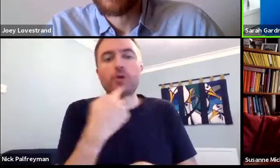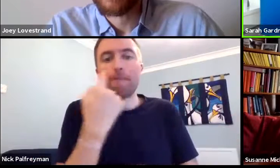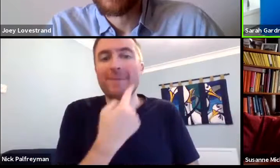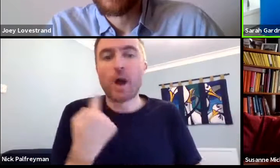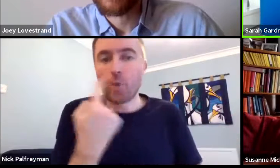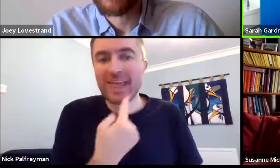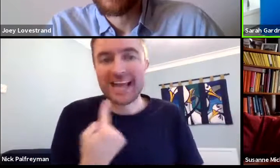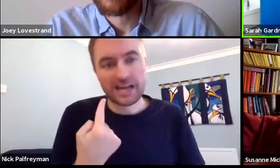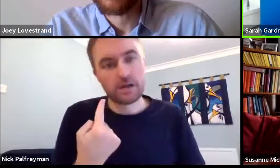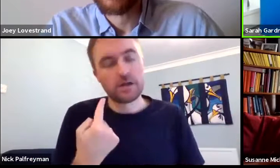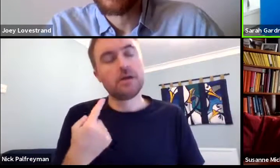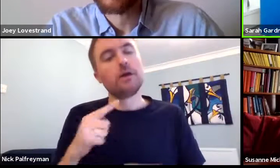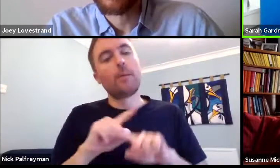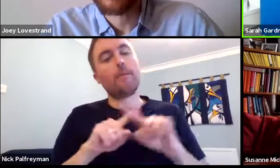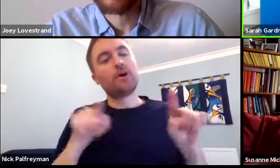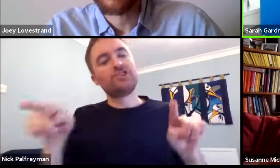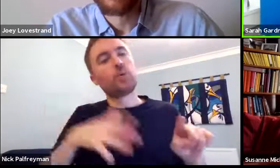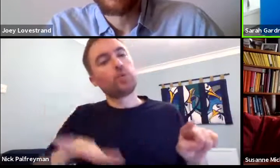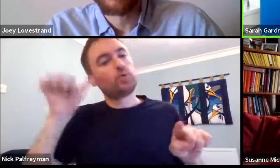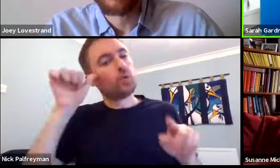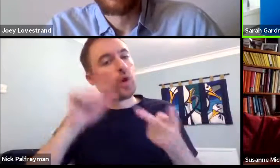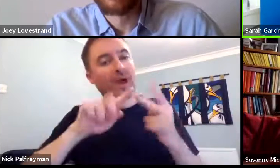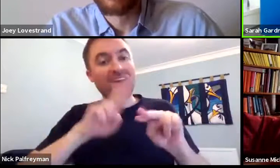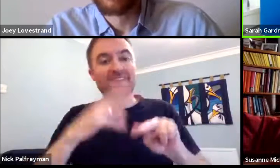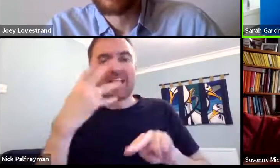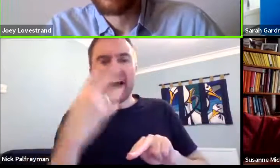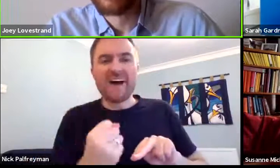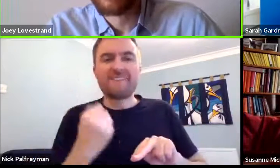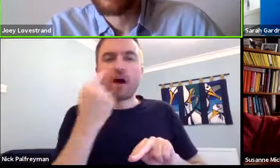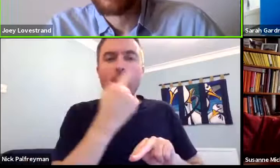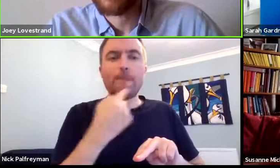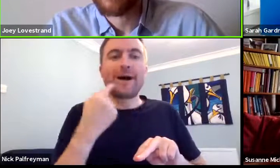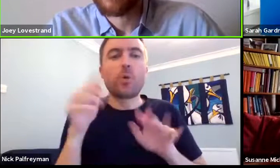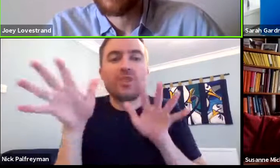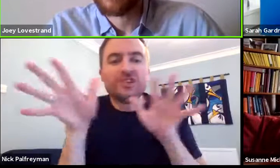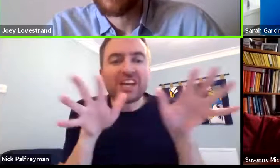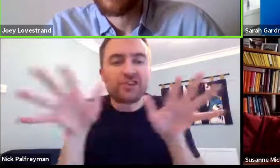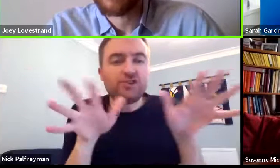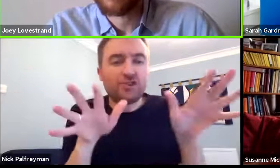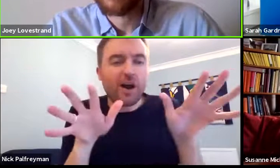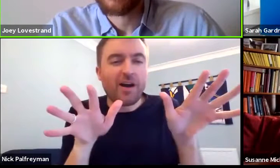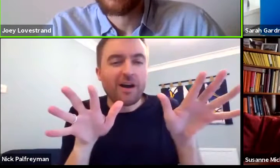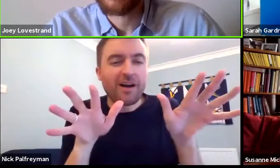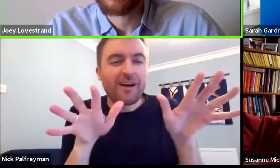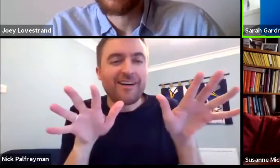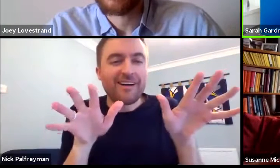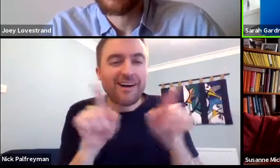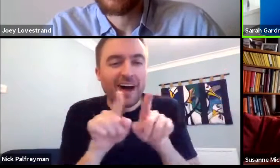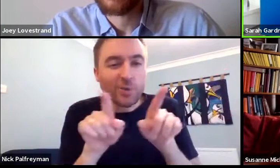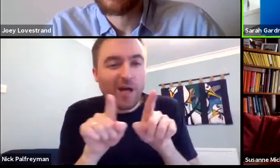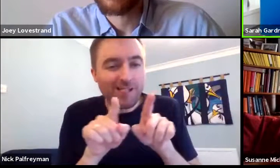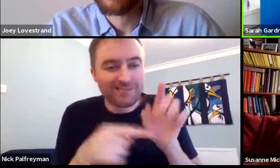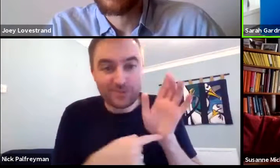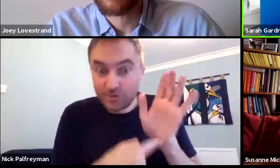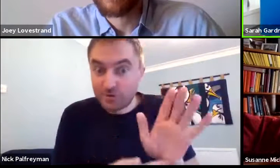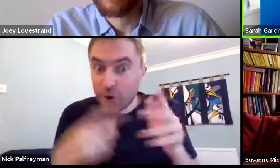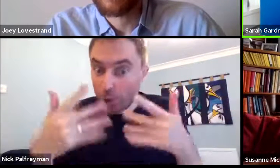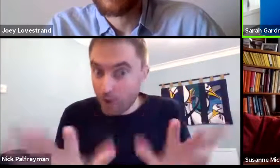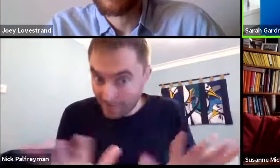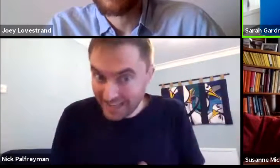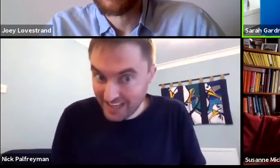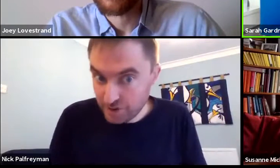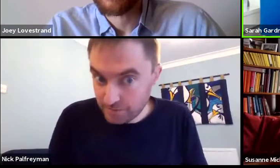So talking about completions and mouthings of completions. But just asking about gesture